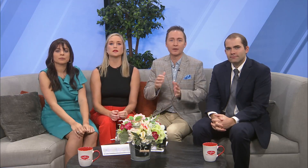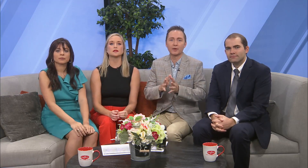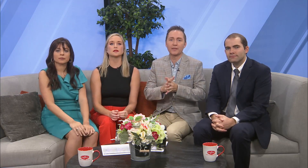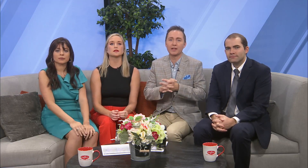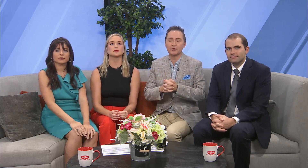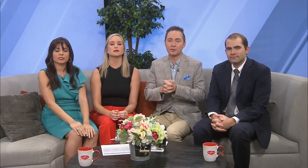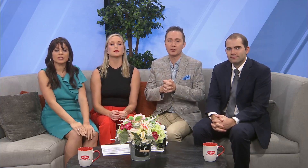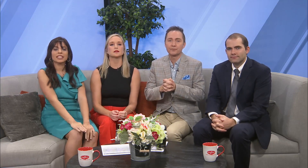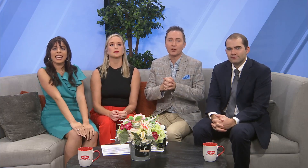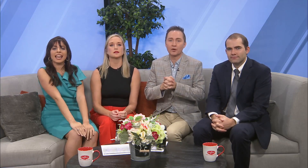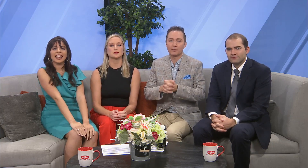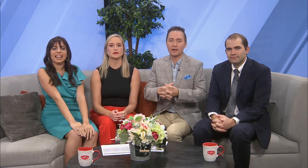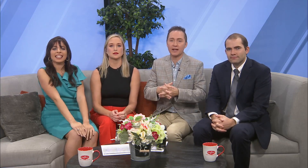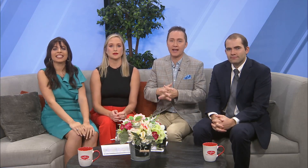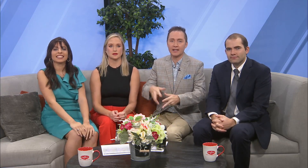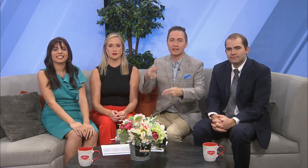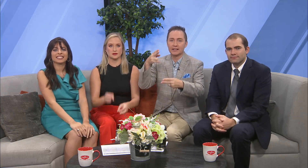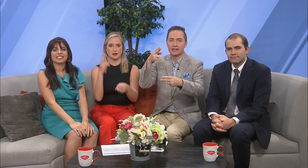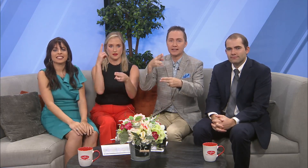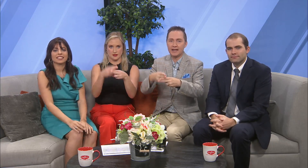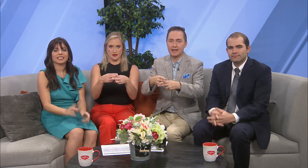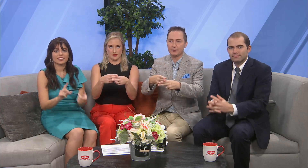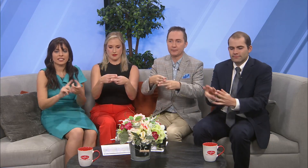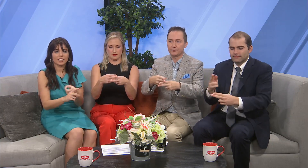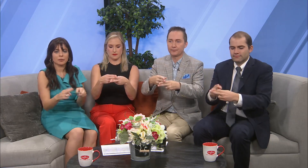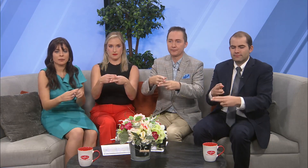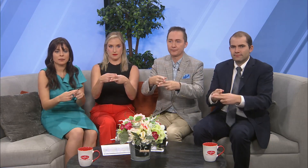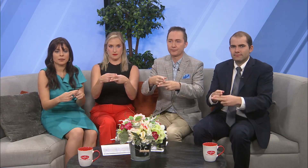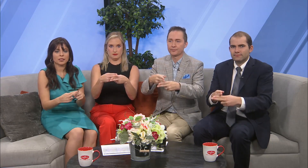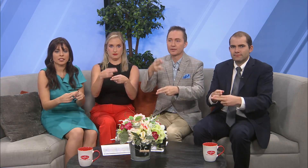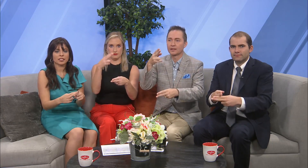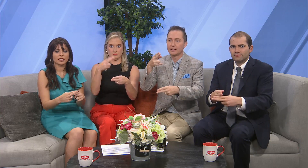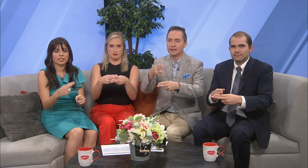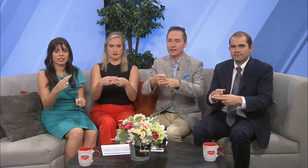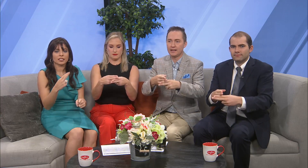There we go. Thank you so much. Yay. Okay, ready? And name. Name.